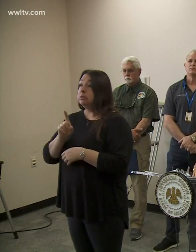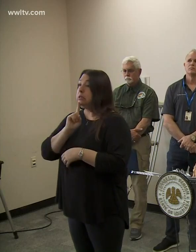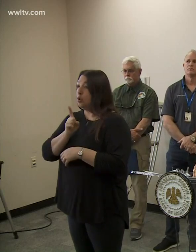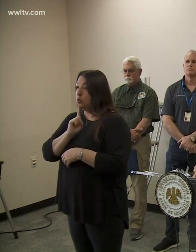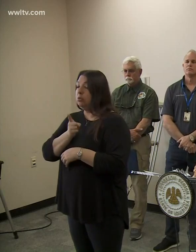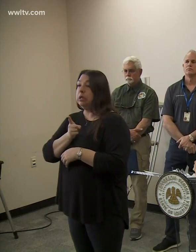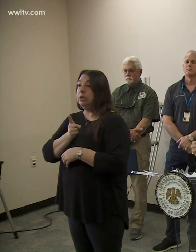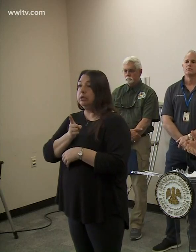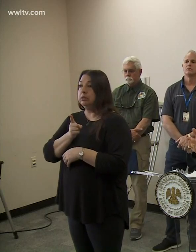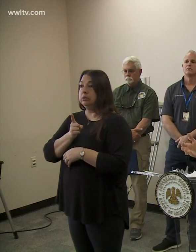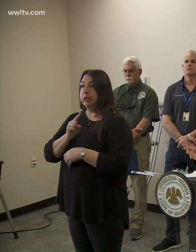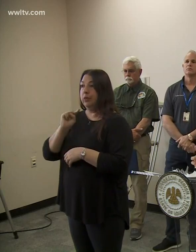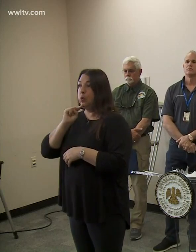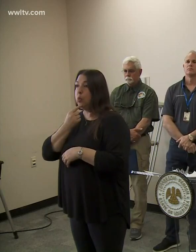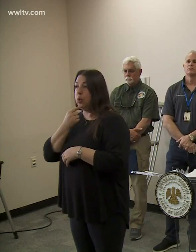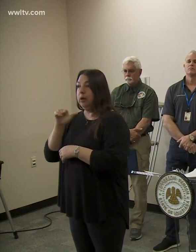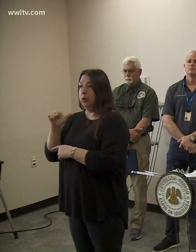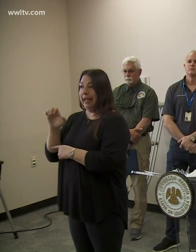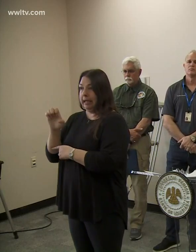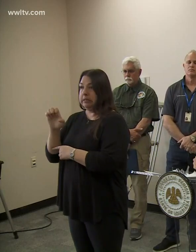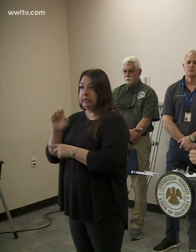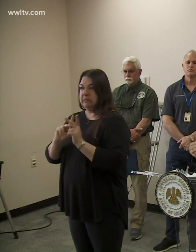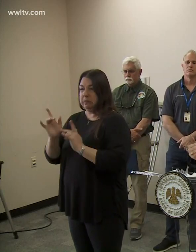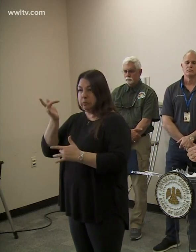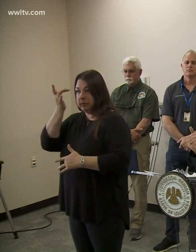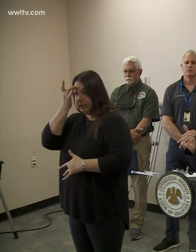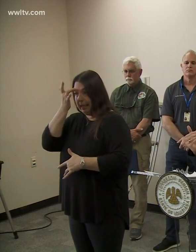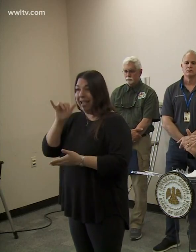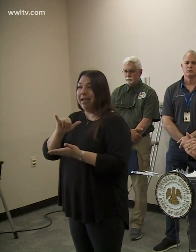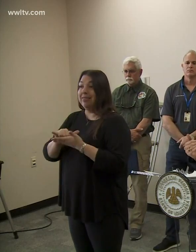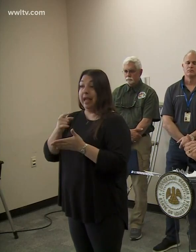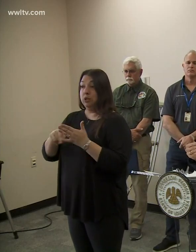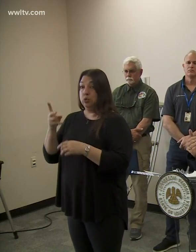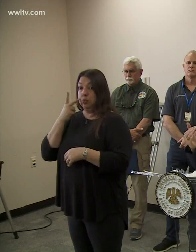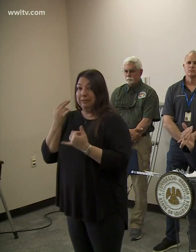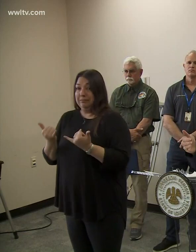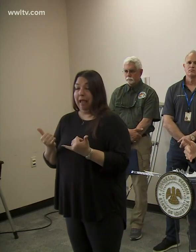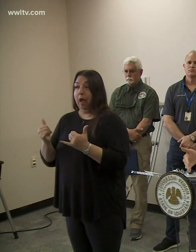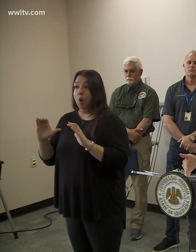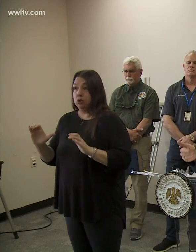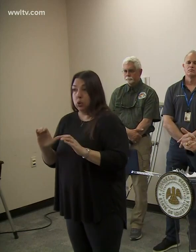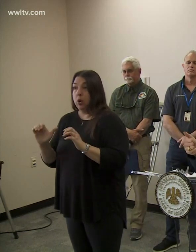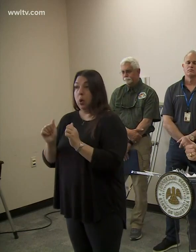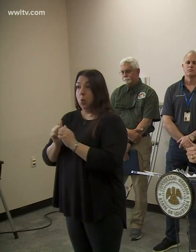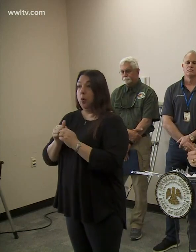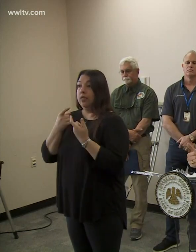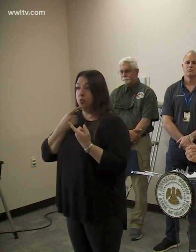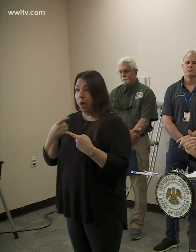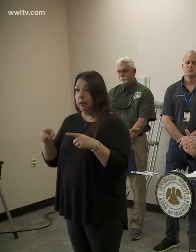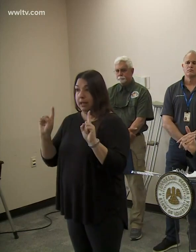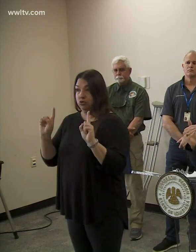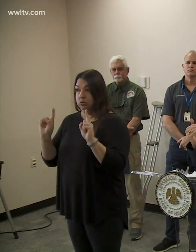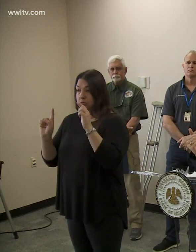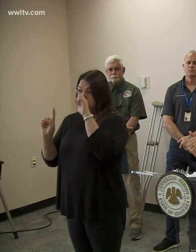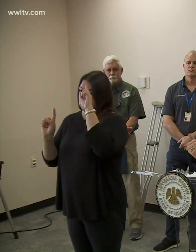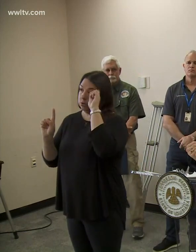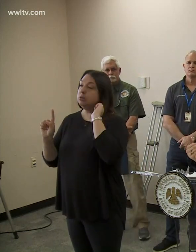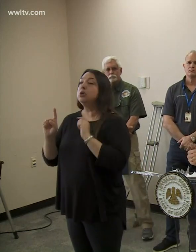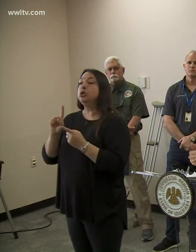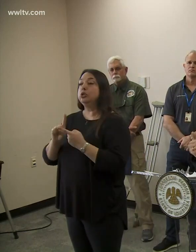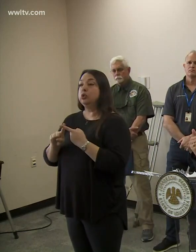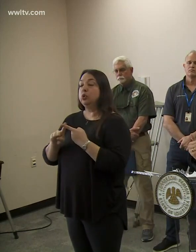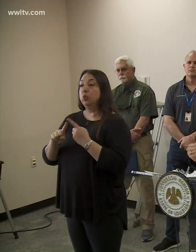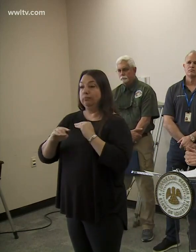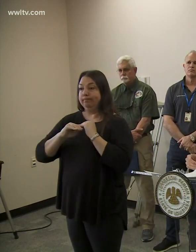certainly the critical cases in our community. And that is what you see us doing along with these proclamations to flatten the